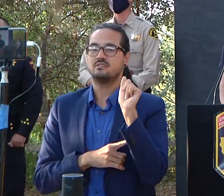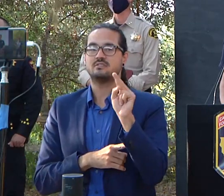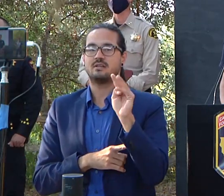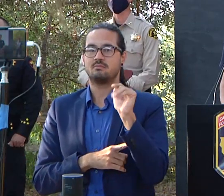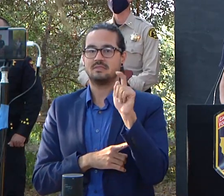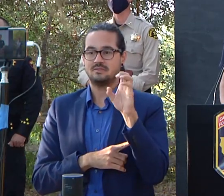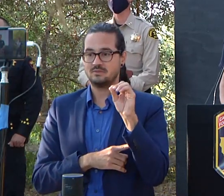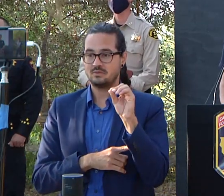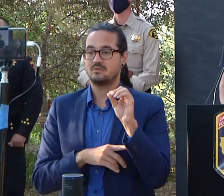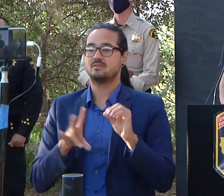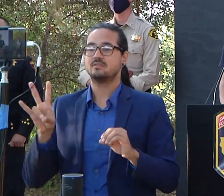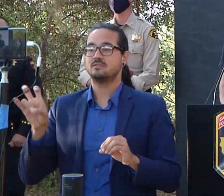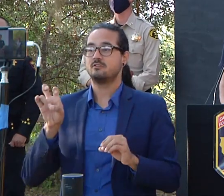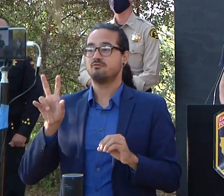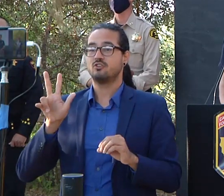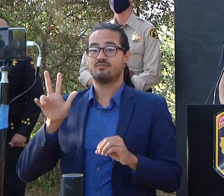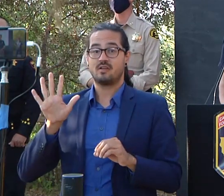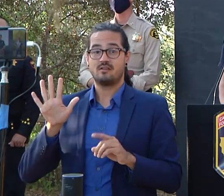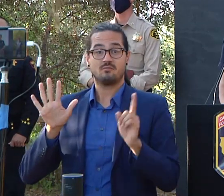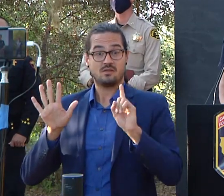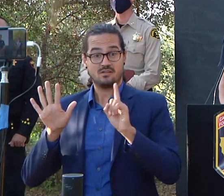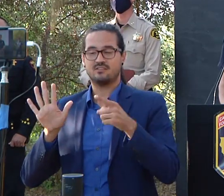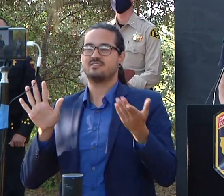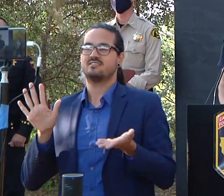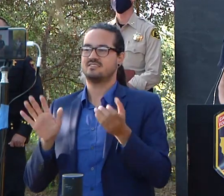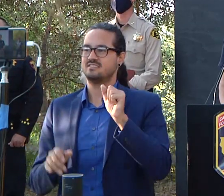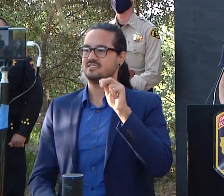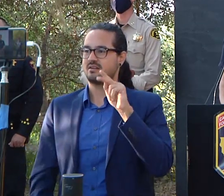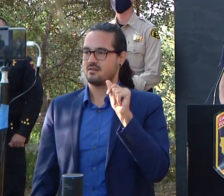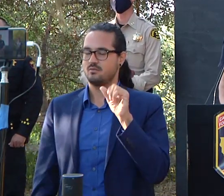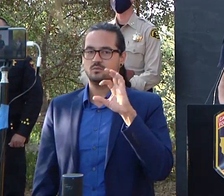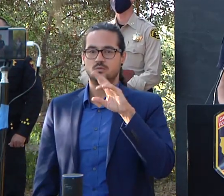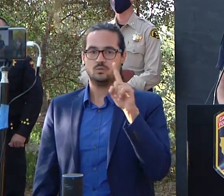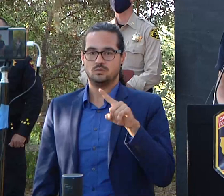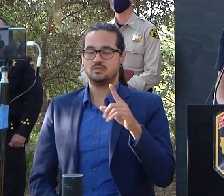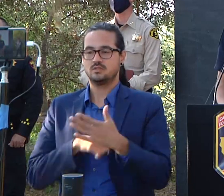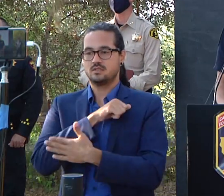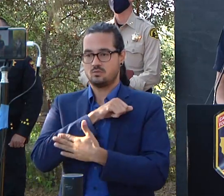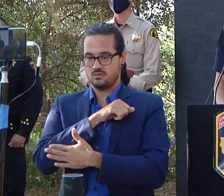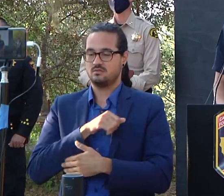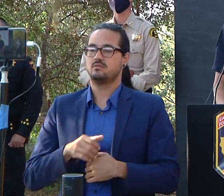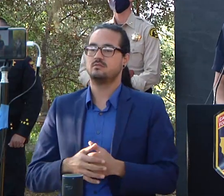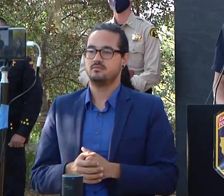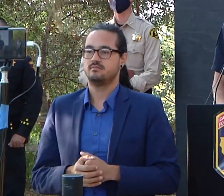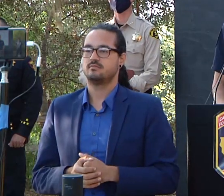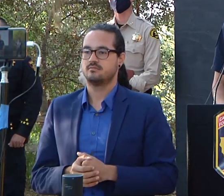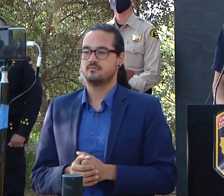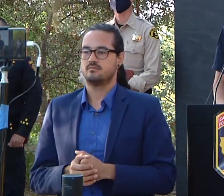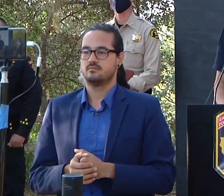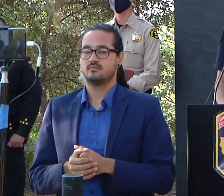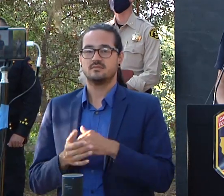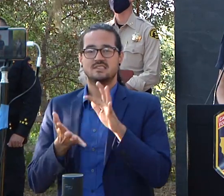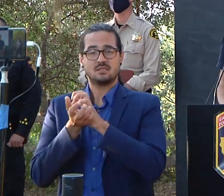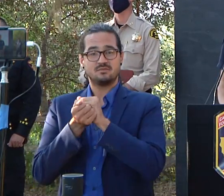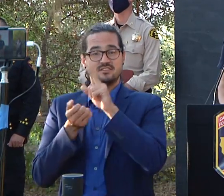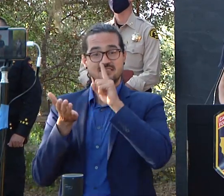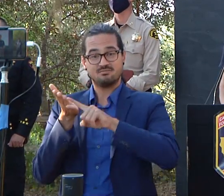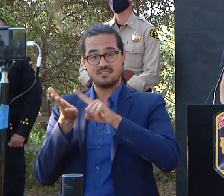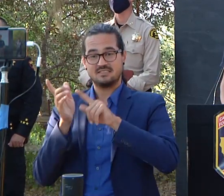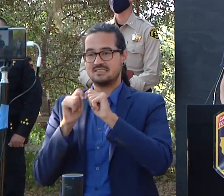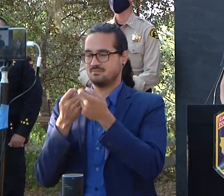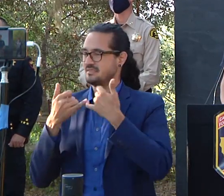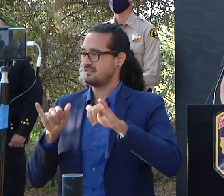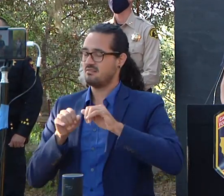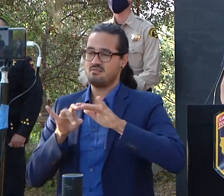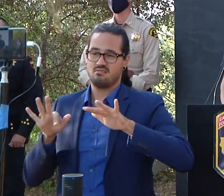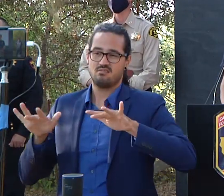735 of those are in santa cruz county our damage inspection teams have completed about 65 percent of the total